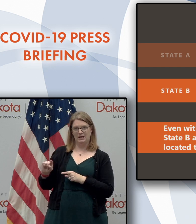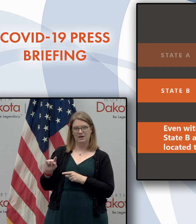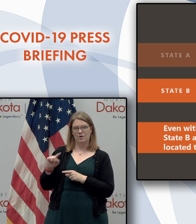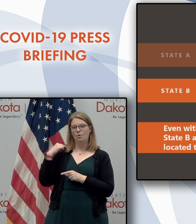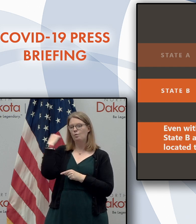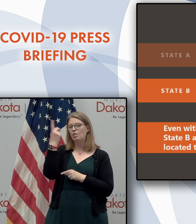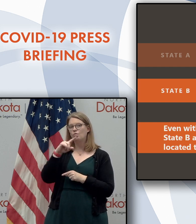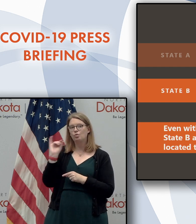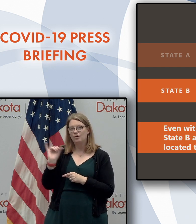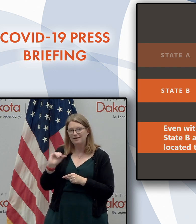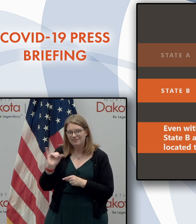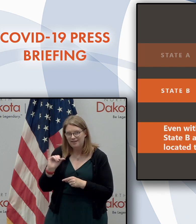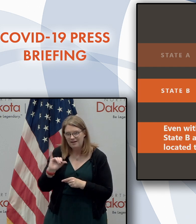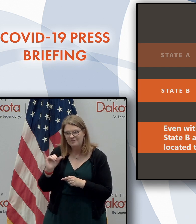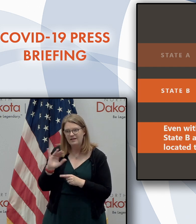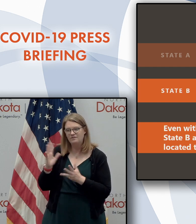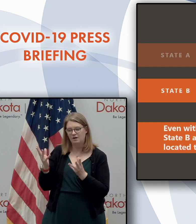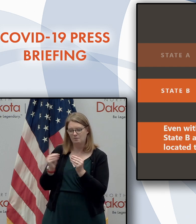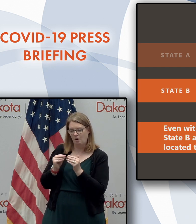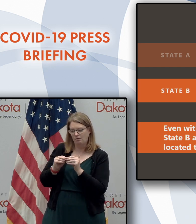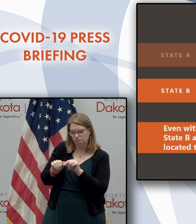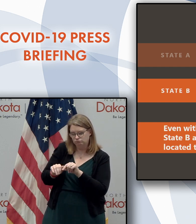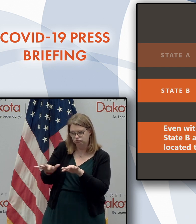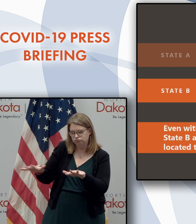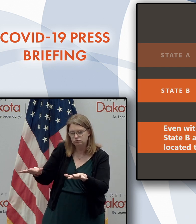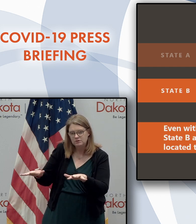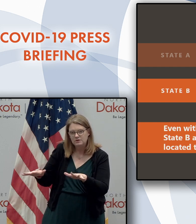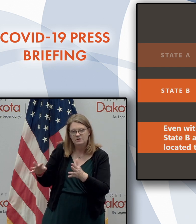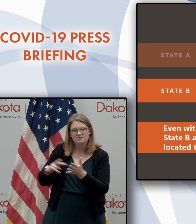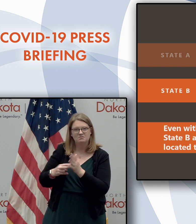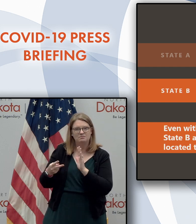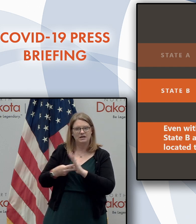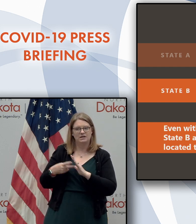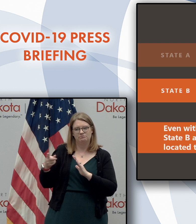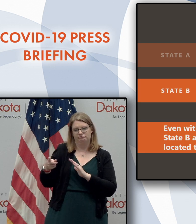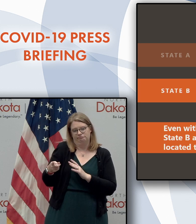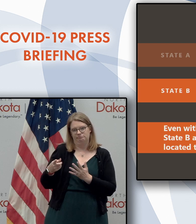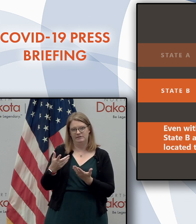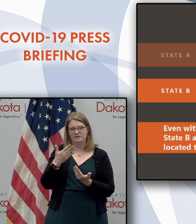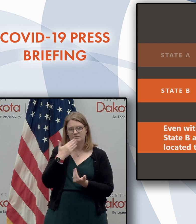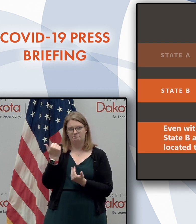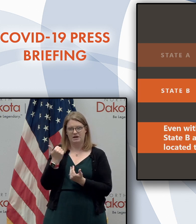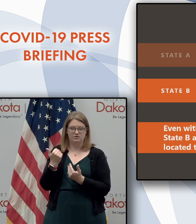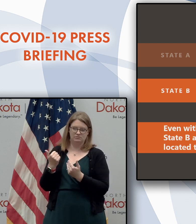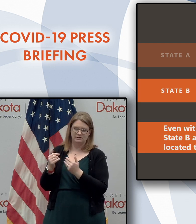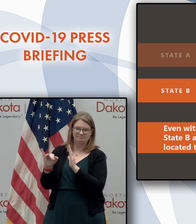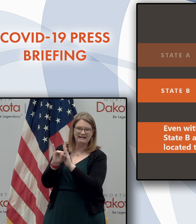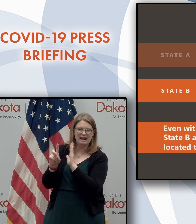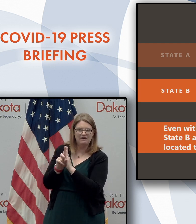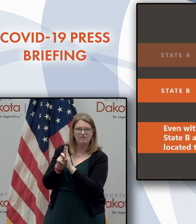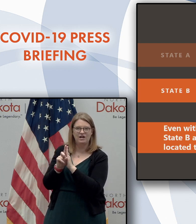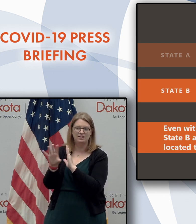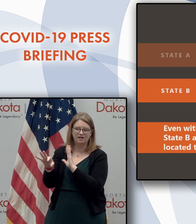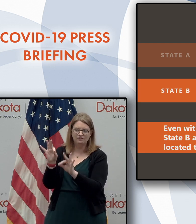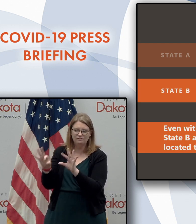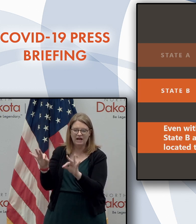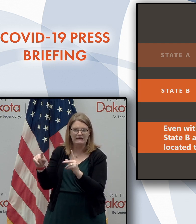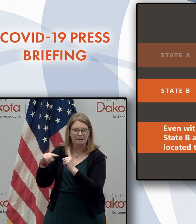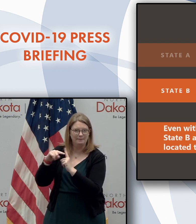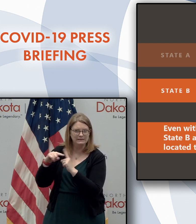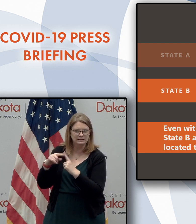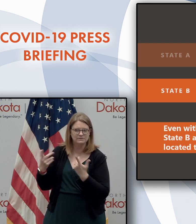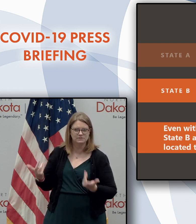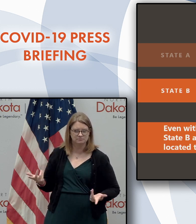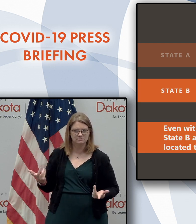look like they're having more of an outbreak when in fact, they may just be doing a better job of testing. So to continue that on,